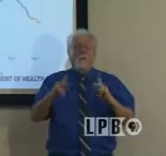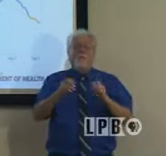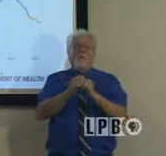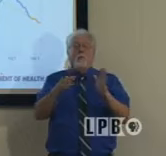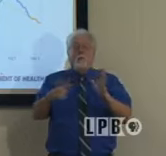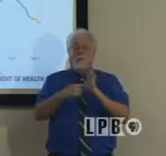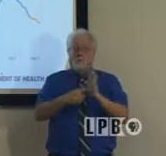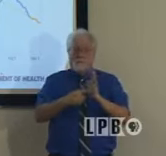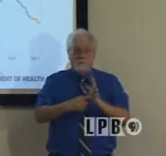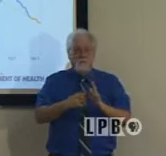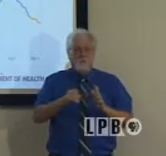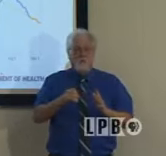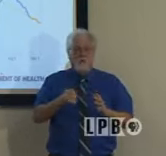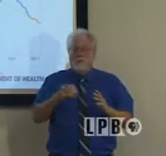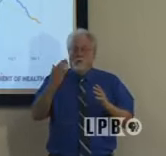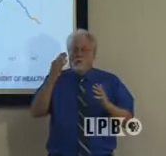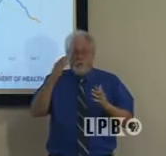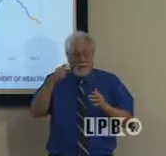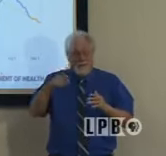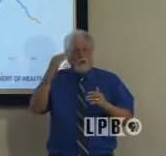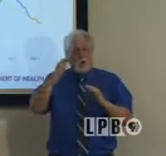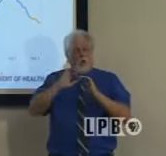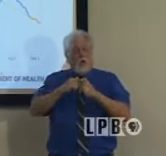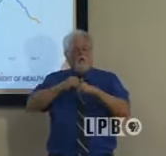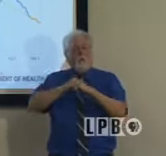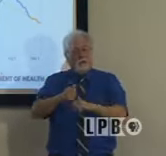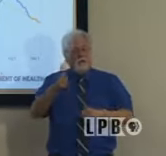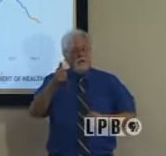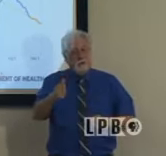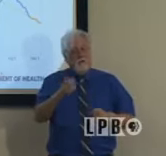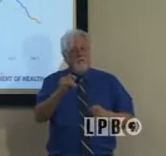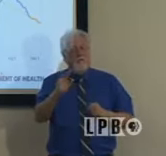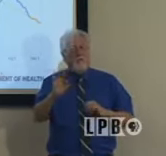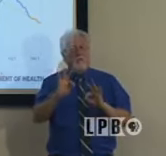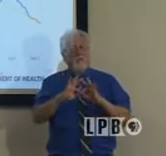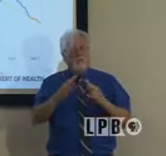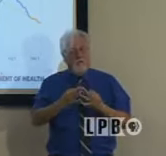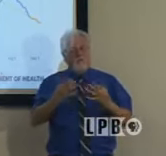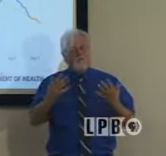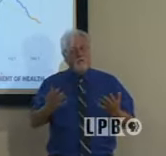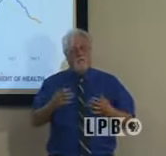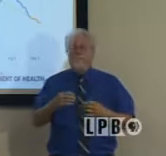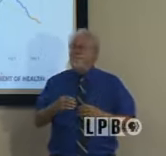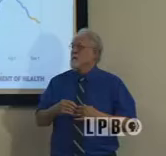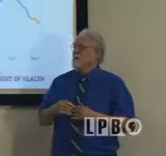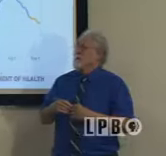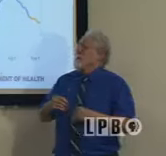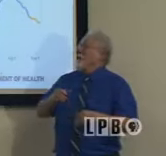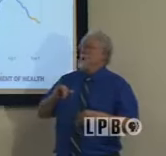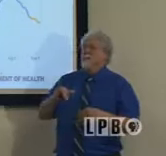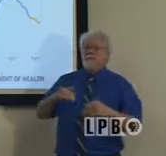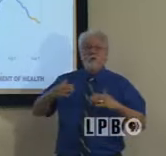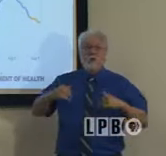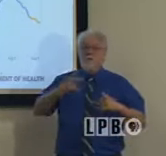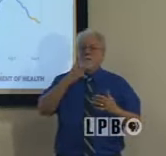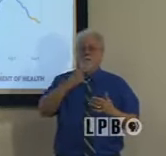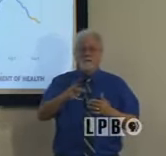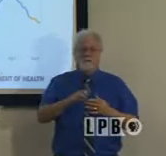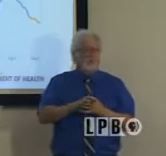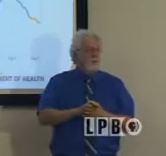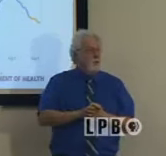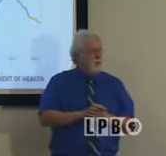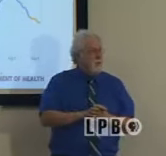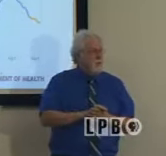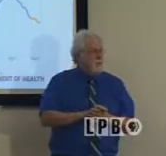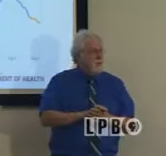spread. So you need to know how to protect yourself and your family. So certainly we'd like to see testing come back up. Something else that we haven't quite seen in this data yet,